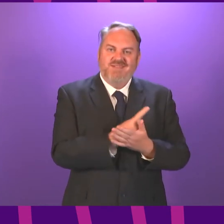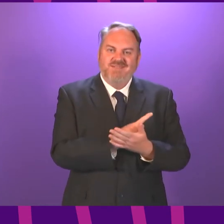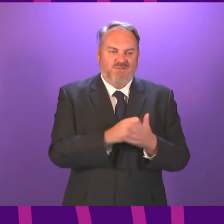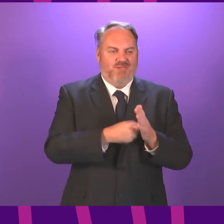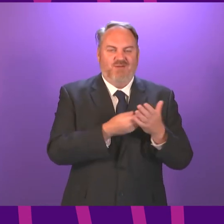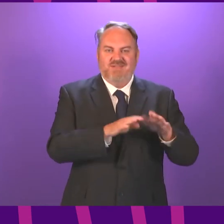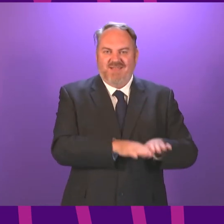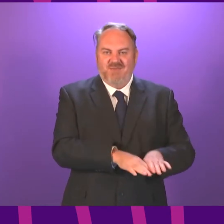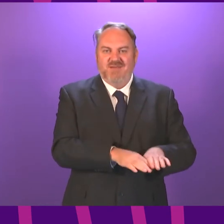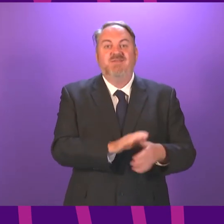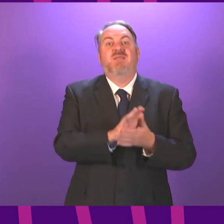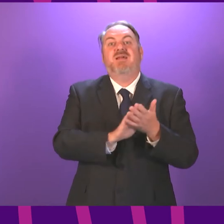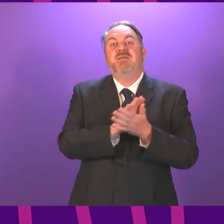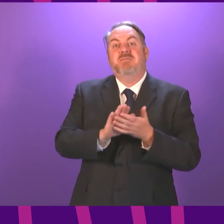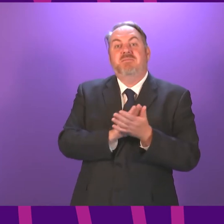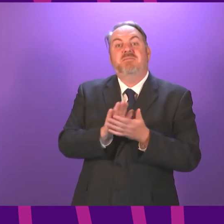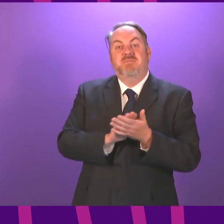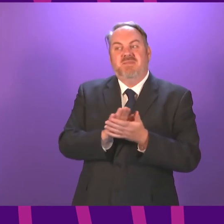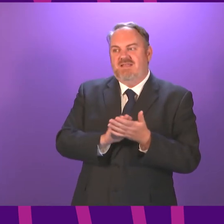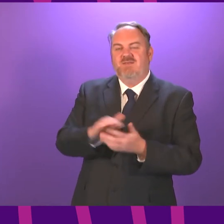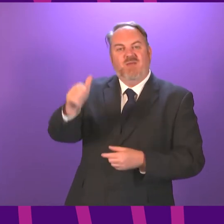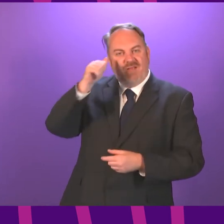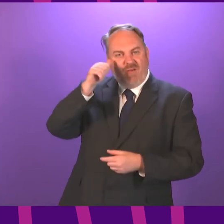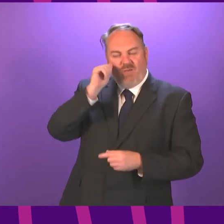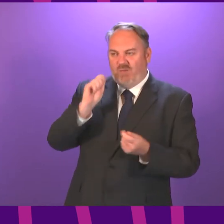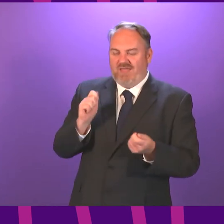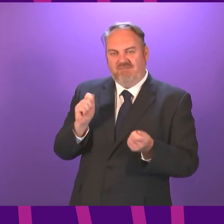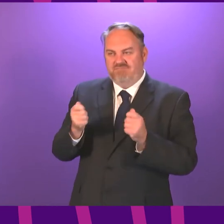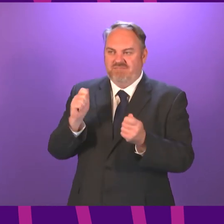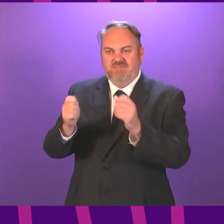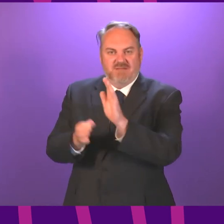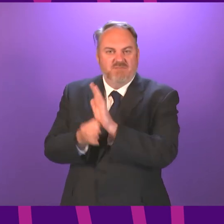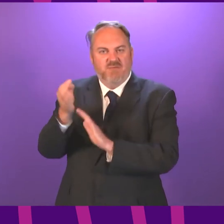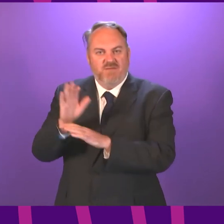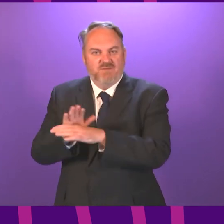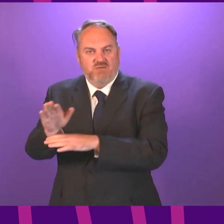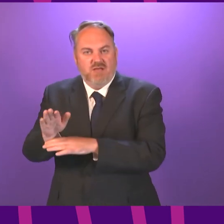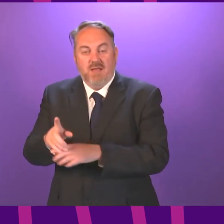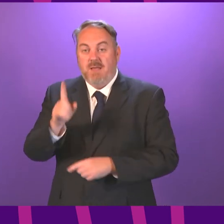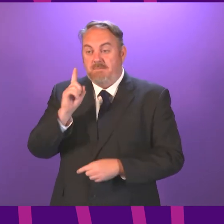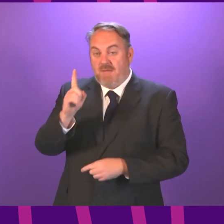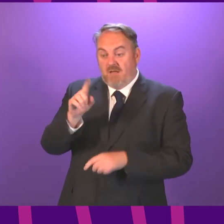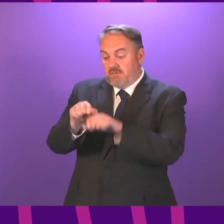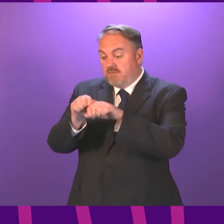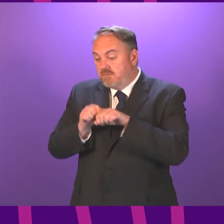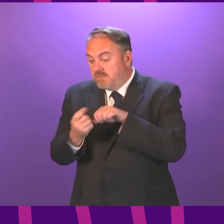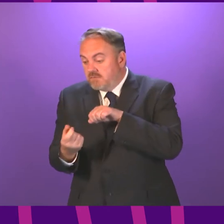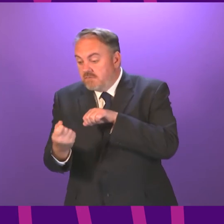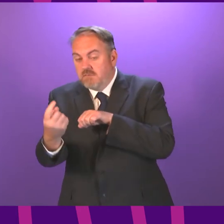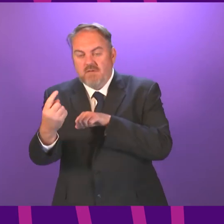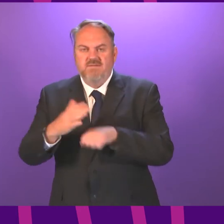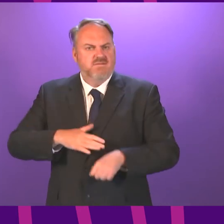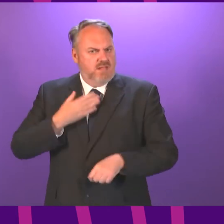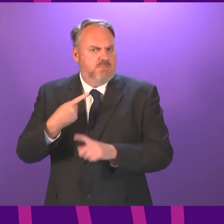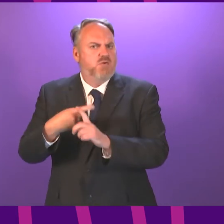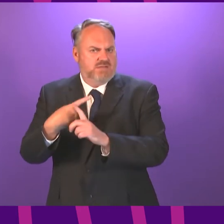that the response to the virus so far has caused. However, while all of these signs are very positive indeed, there is, of course,